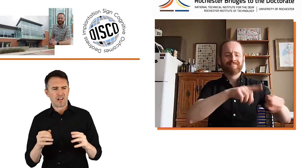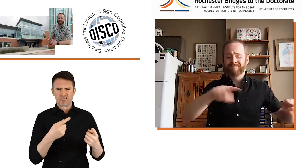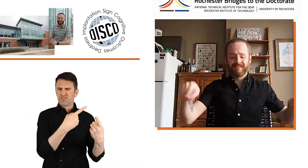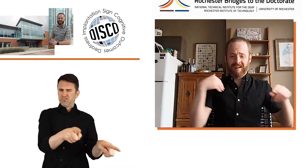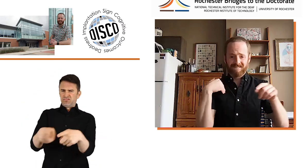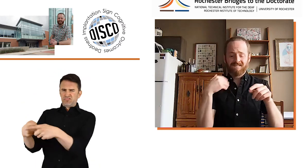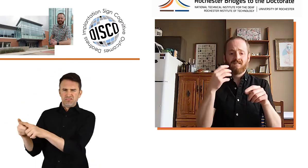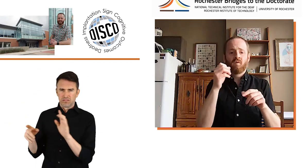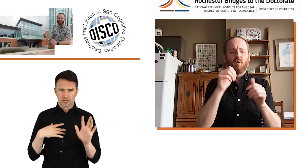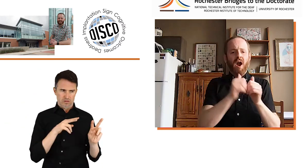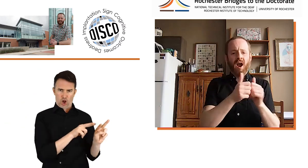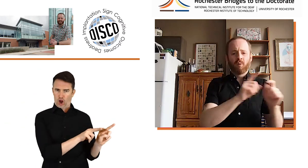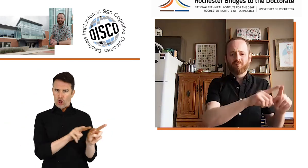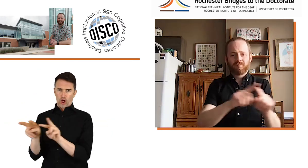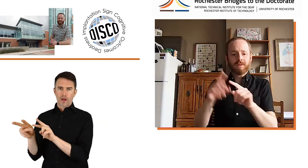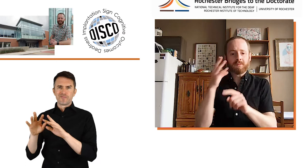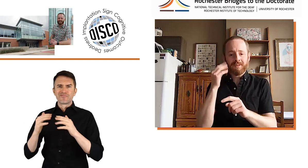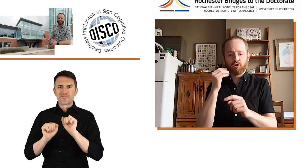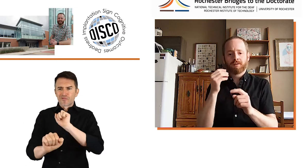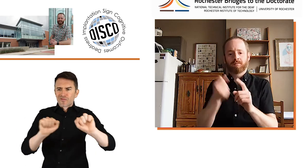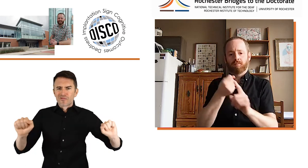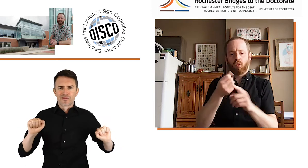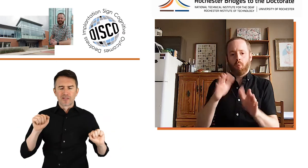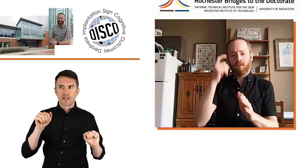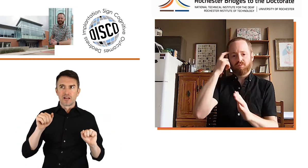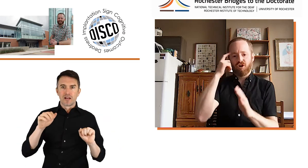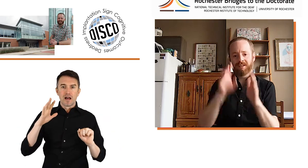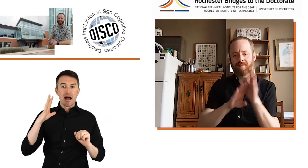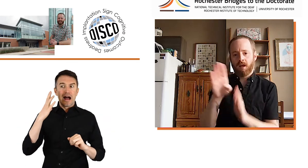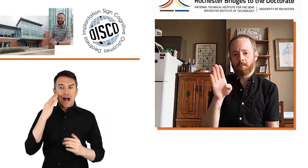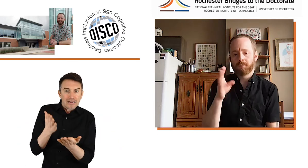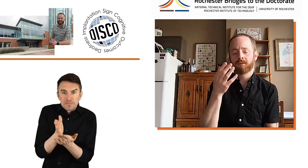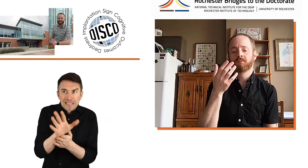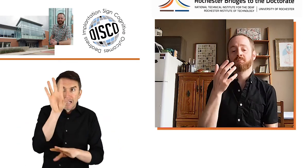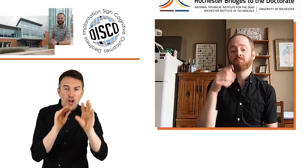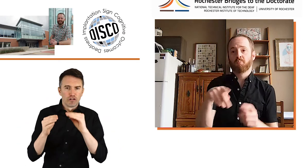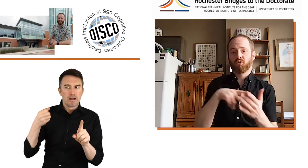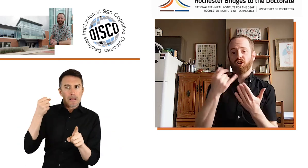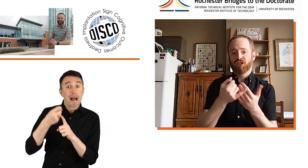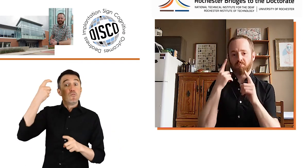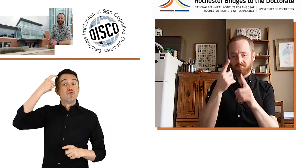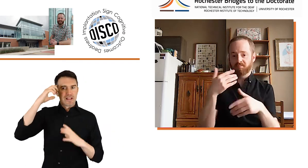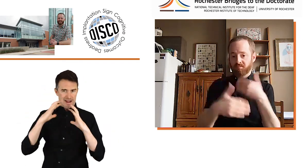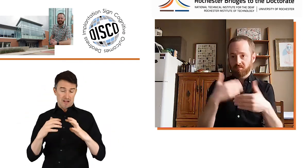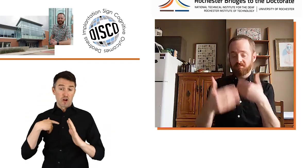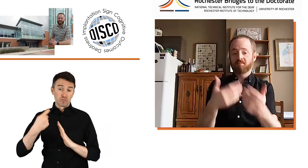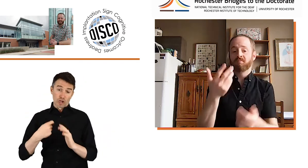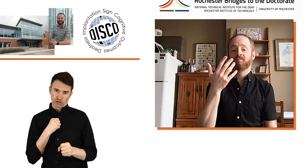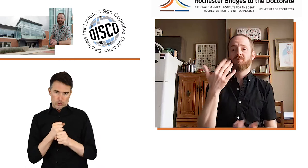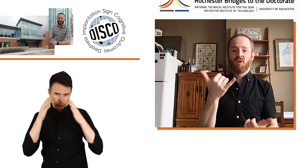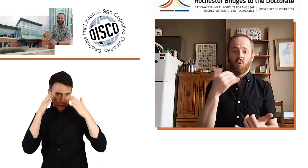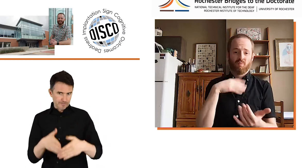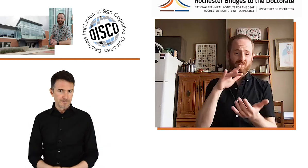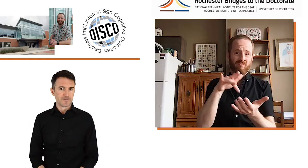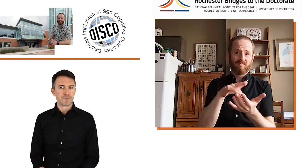don't have cochlear implants. So we're comparing a number of different groups here, and we are looking at the way that those groups' brain develops.